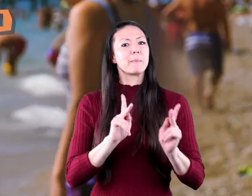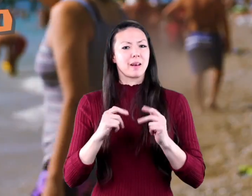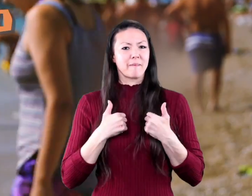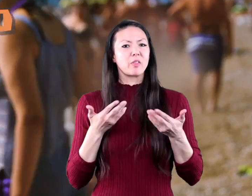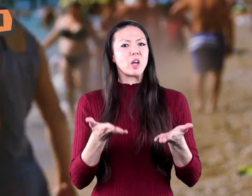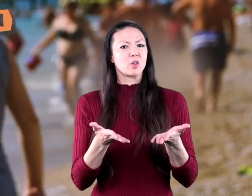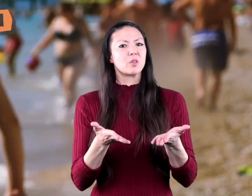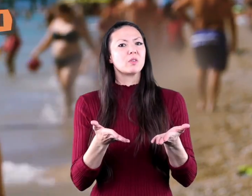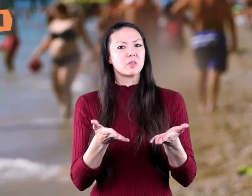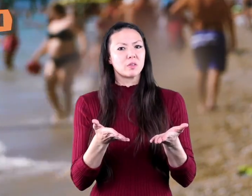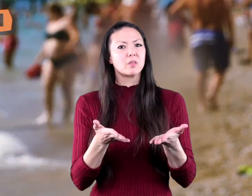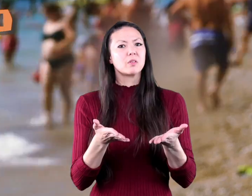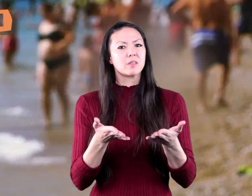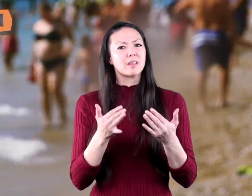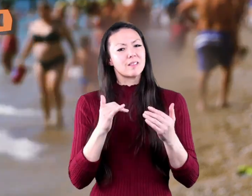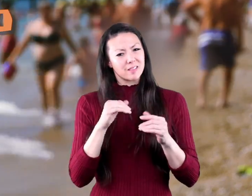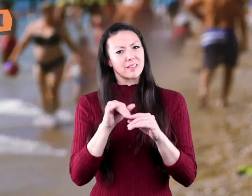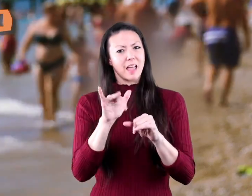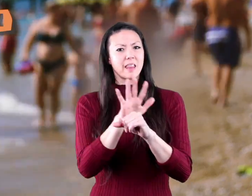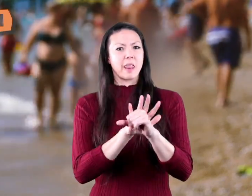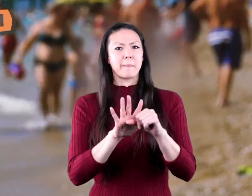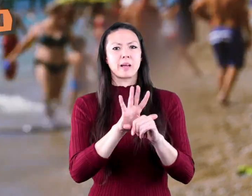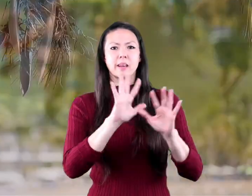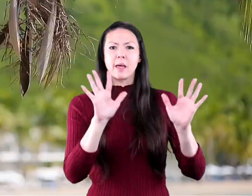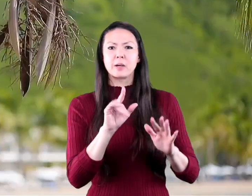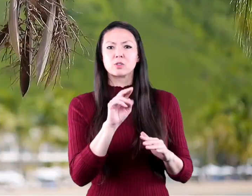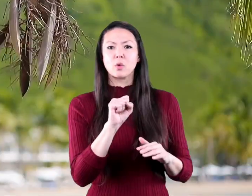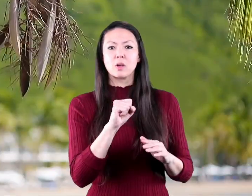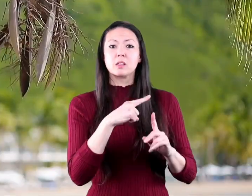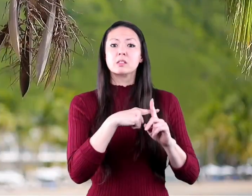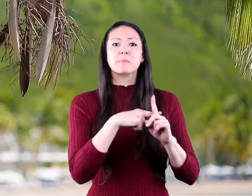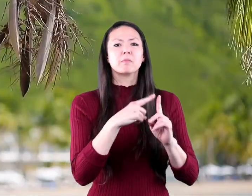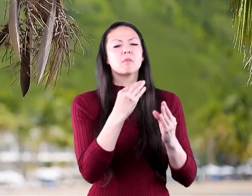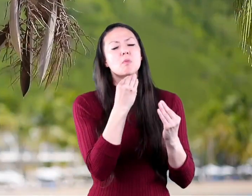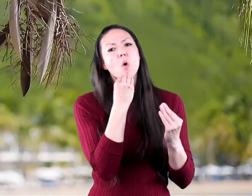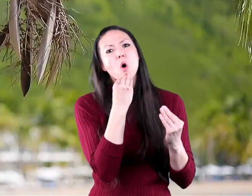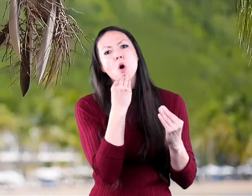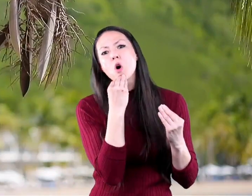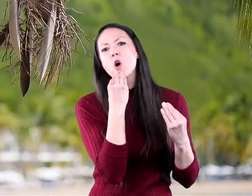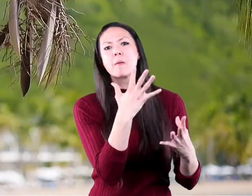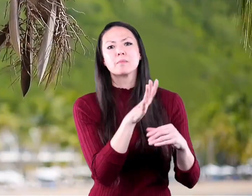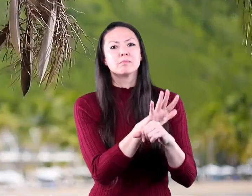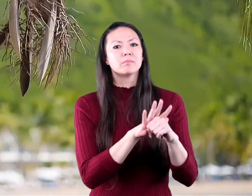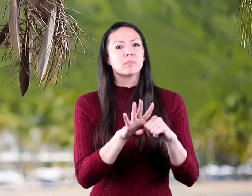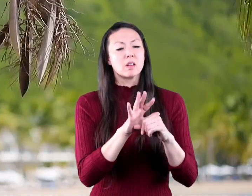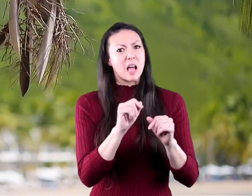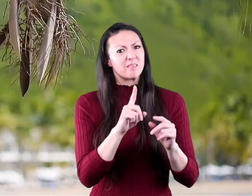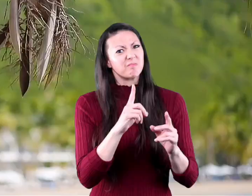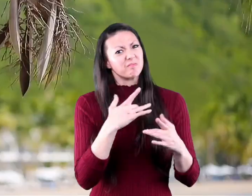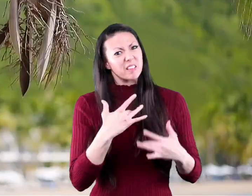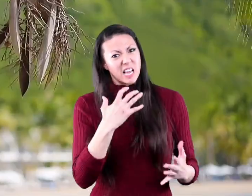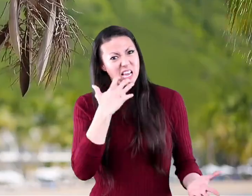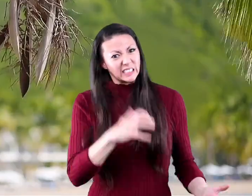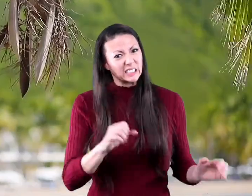earth live in this climate zone the temperatures are very warm in these regions so it can get pretty hot